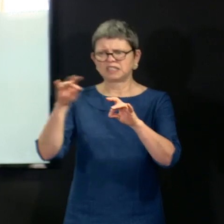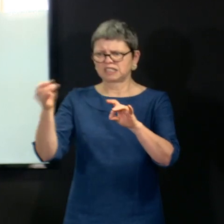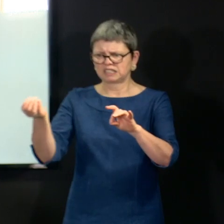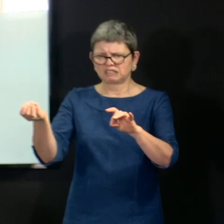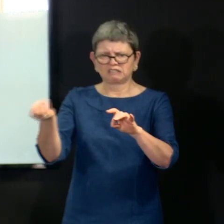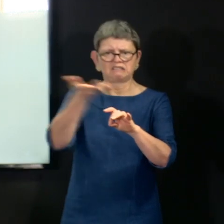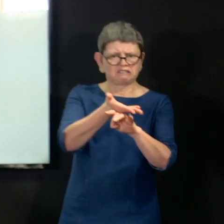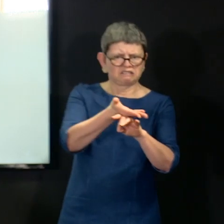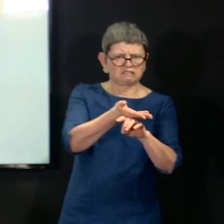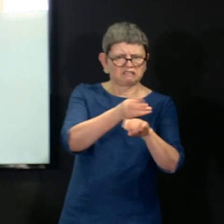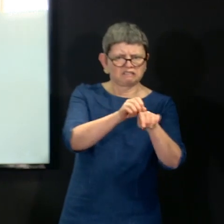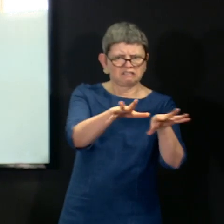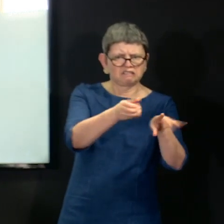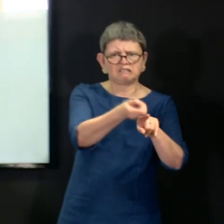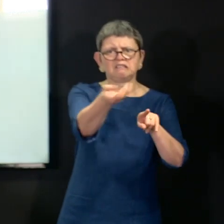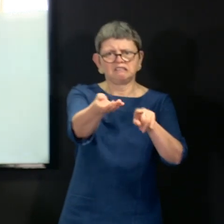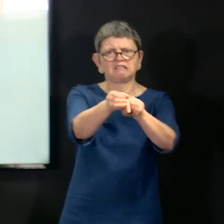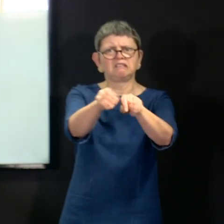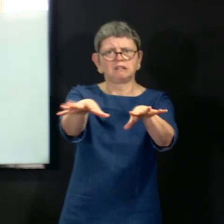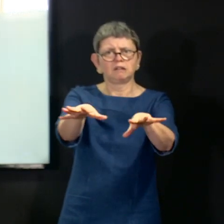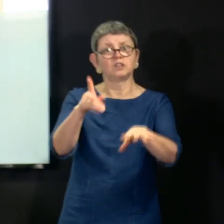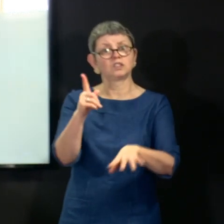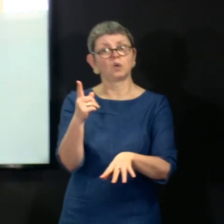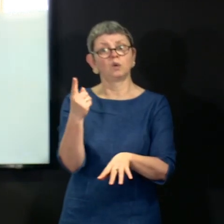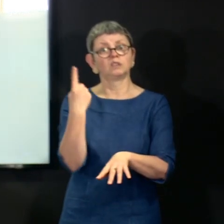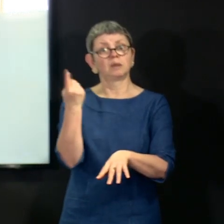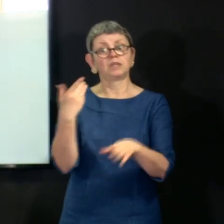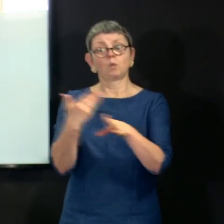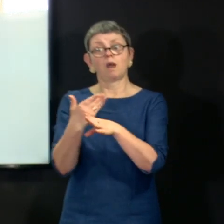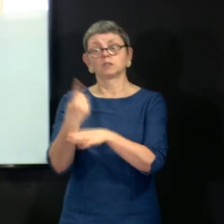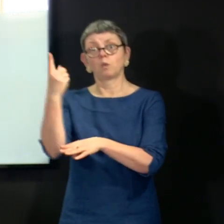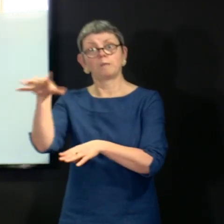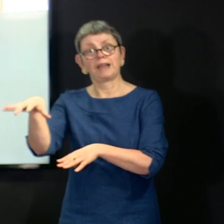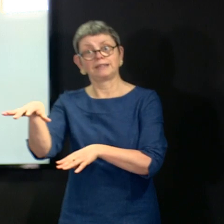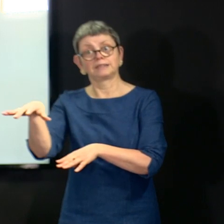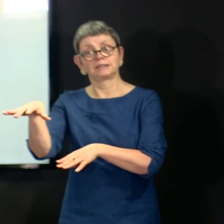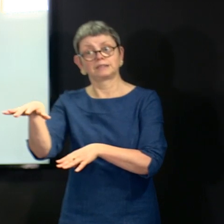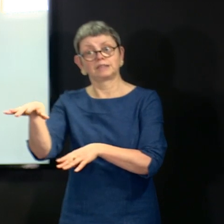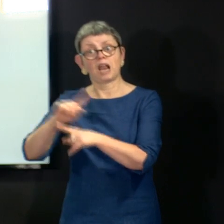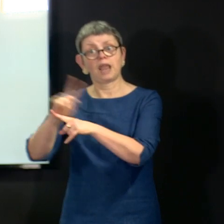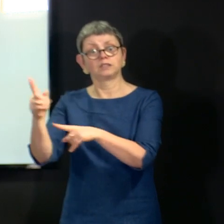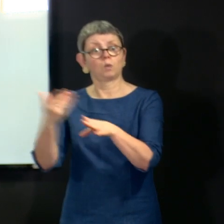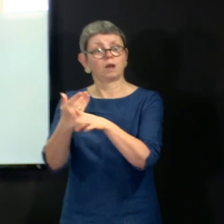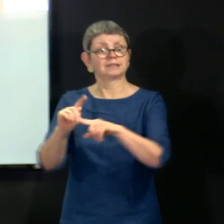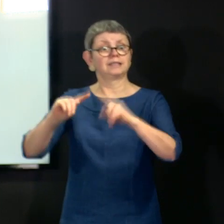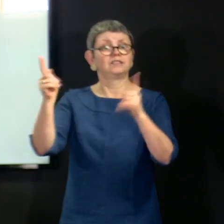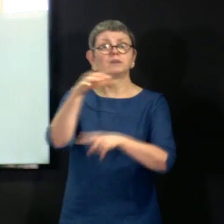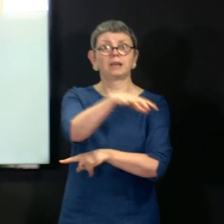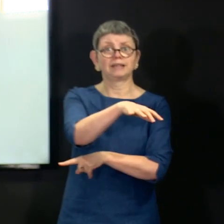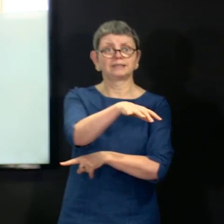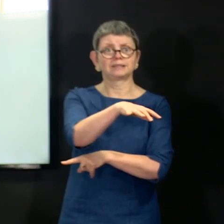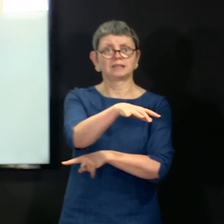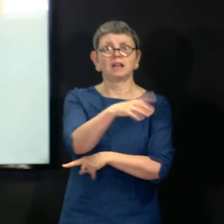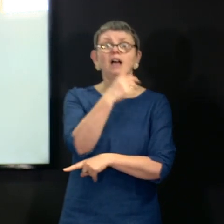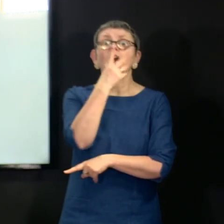bridge. So staff moving from one care home to another risks the creation of that bridge. Now, there